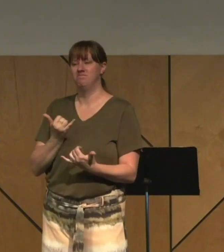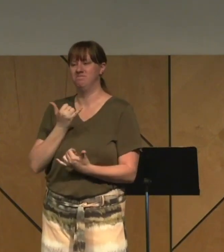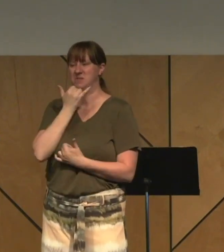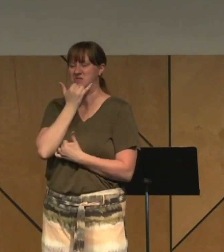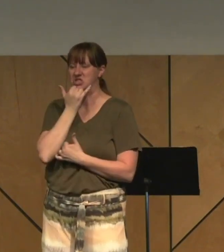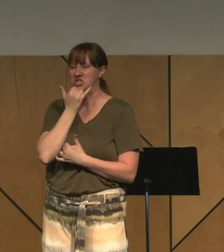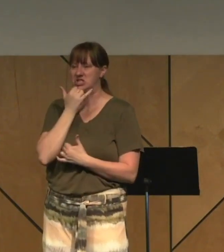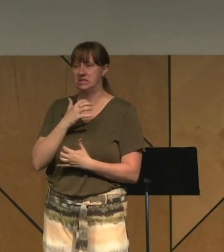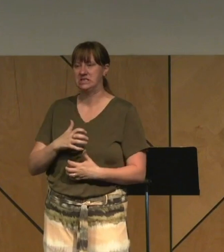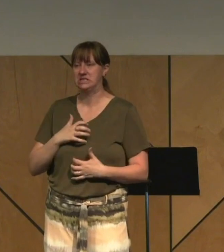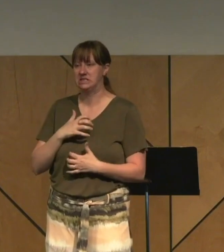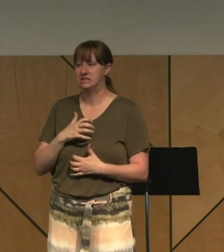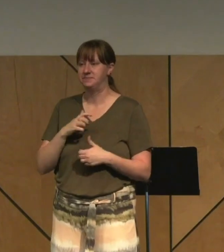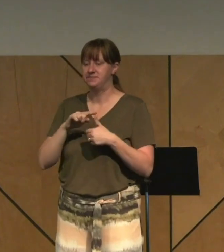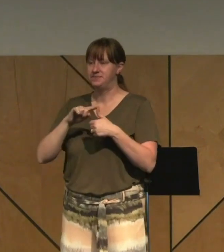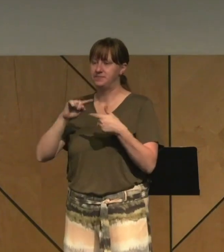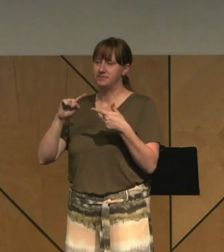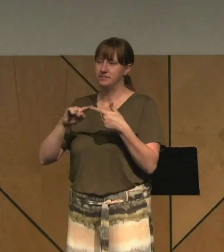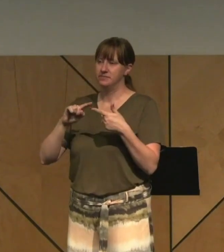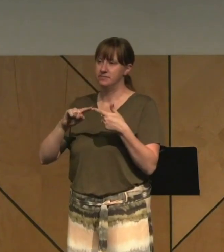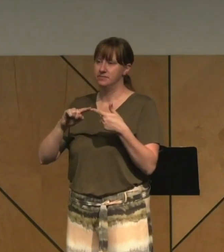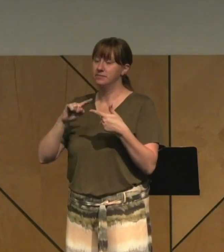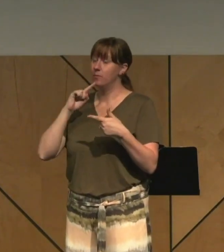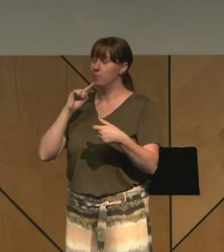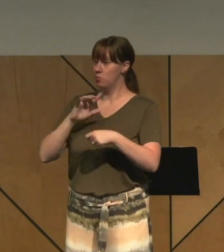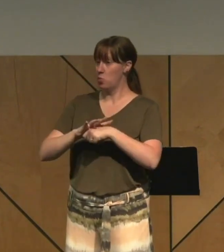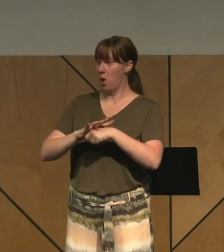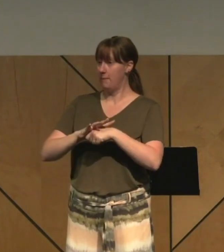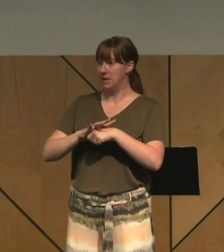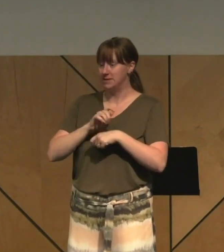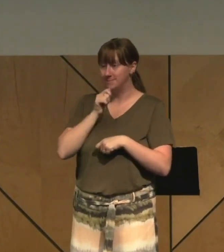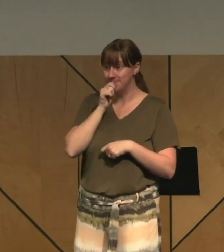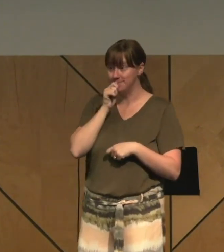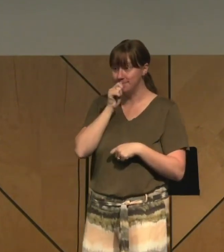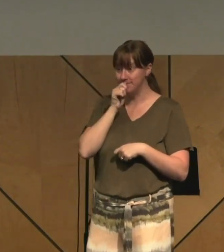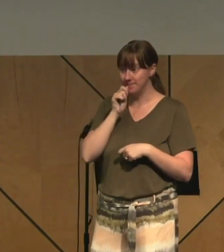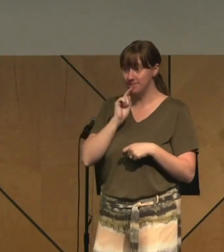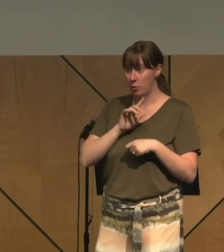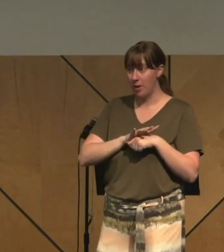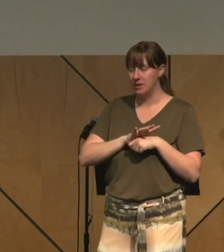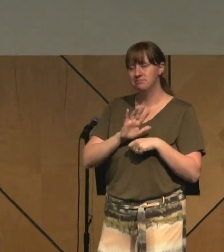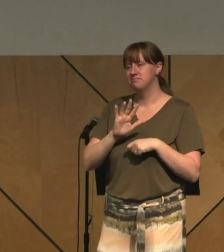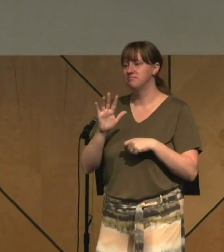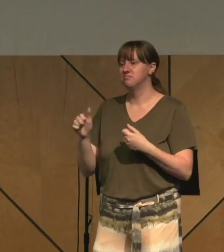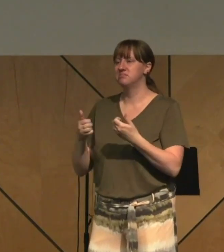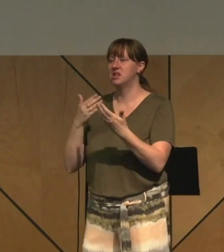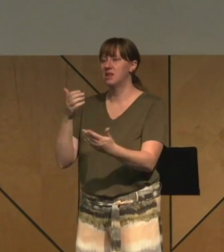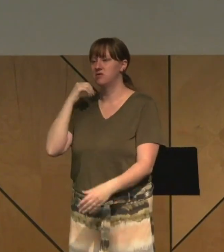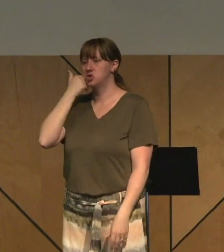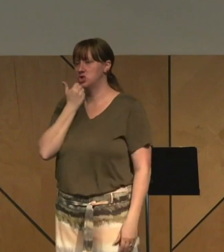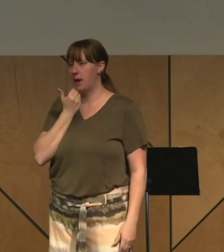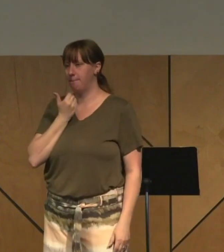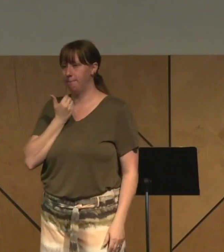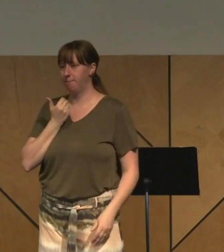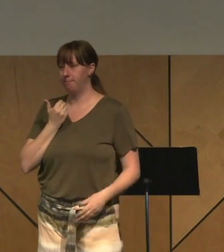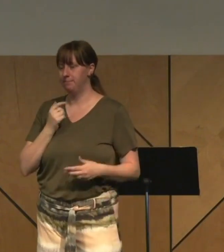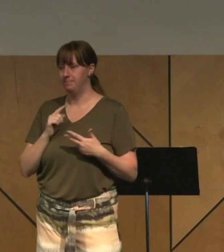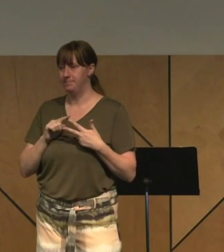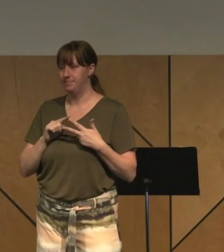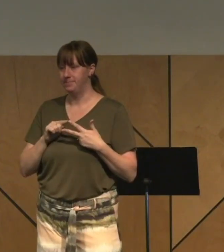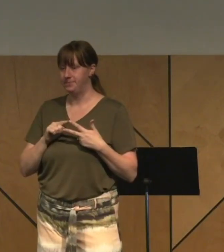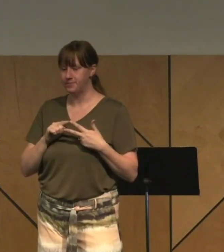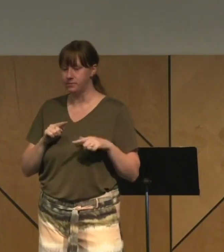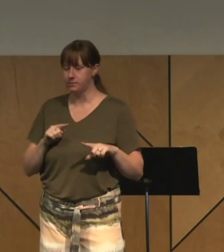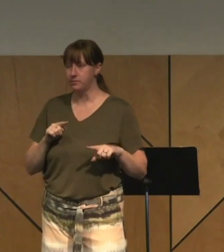secrecy, but delivers shame. The adulterous woman says, I had to offer sacrifices, and